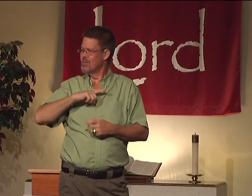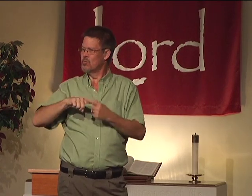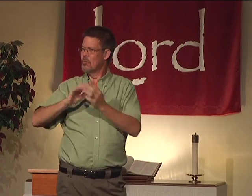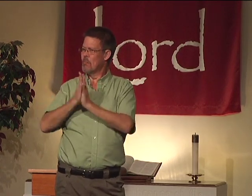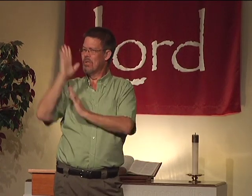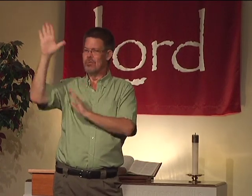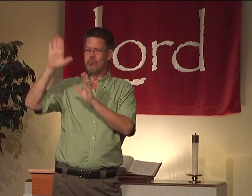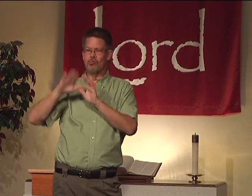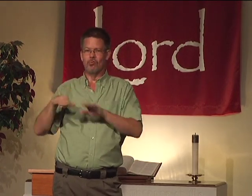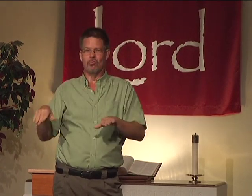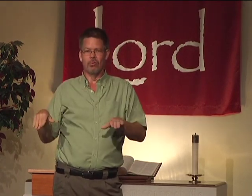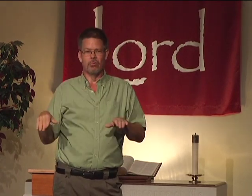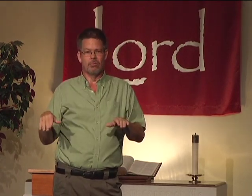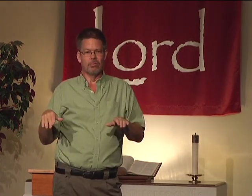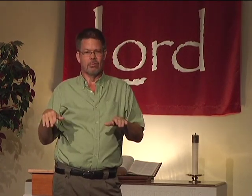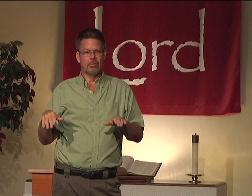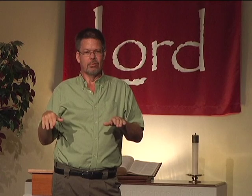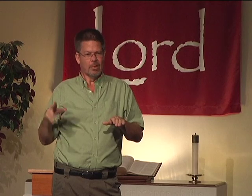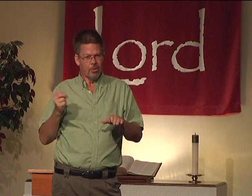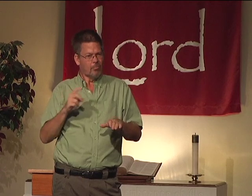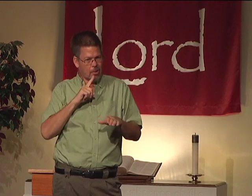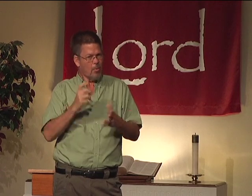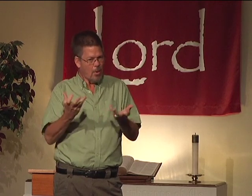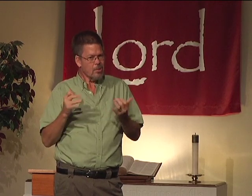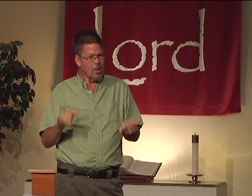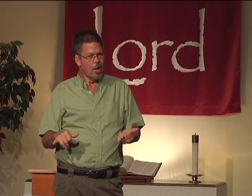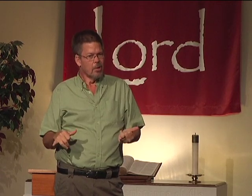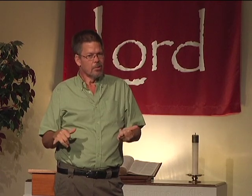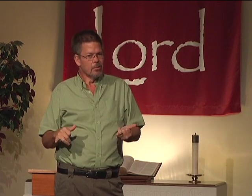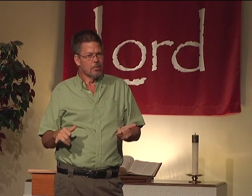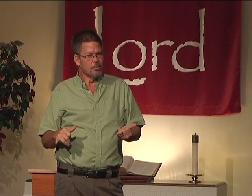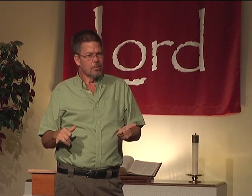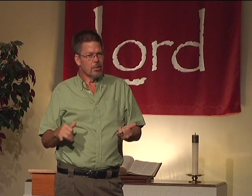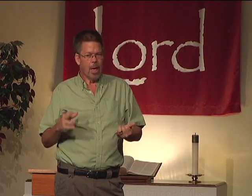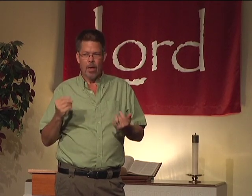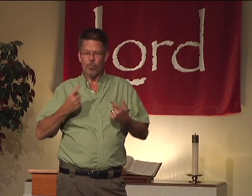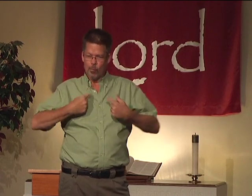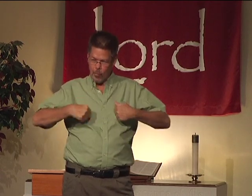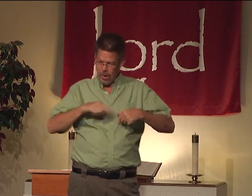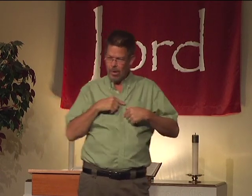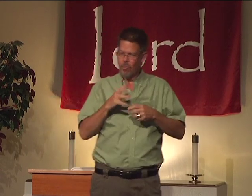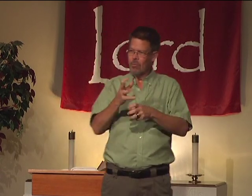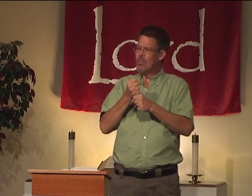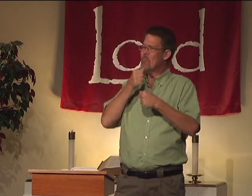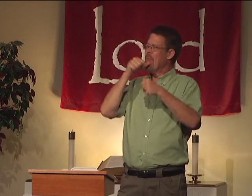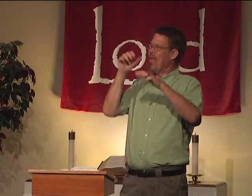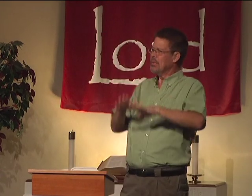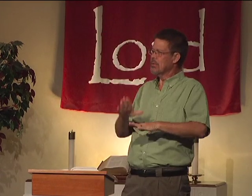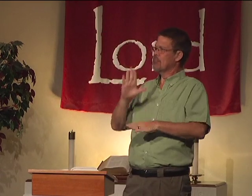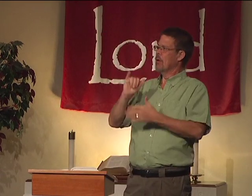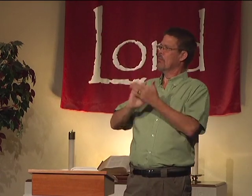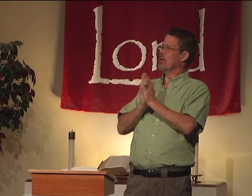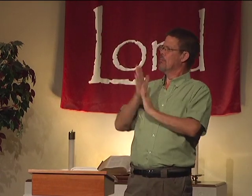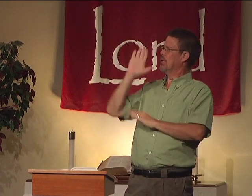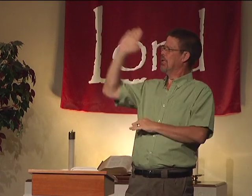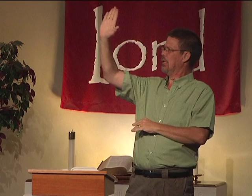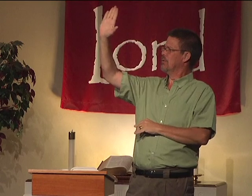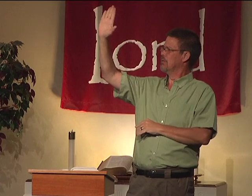wants us to become his children. He really wants that. And we receive the blessings